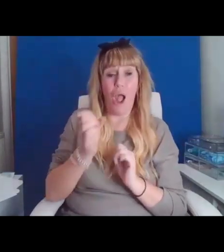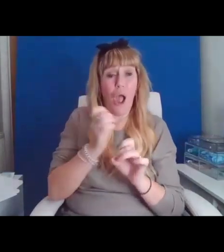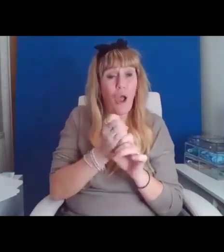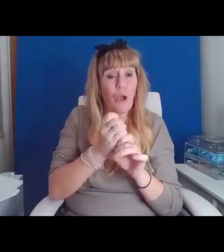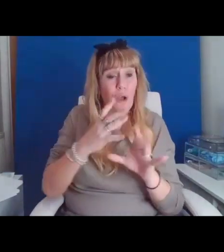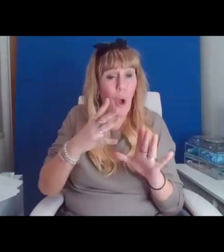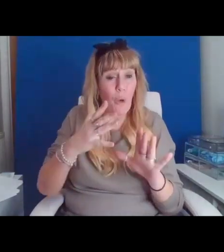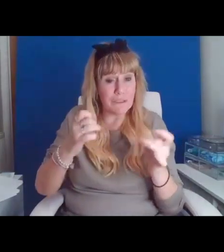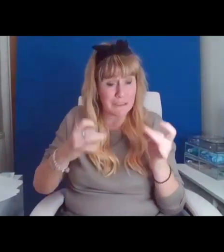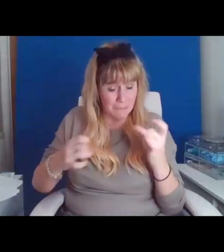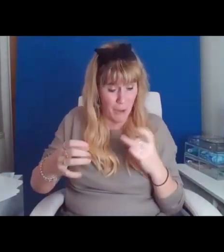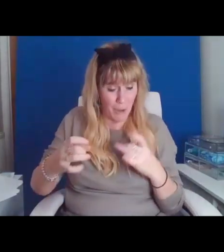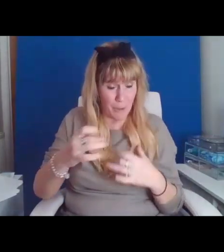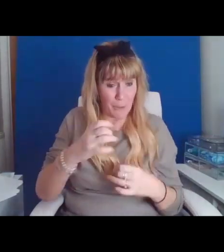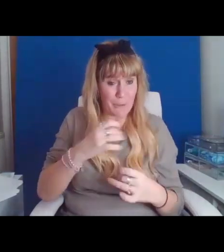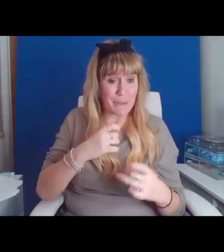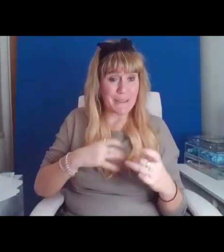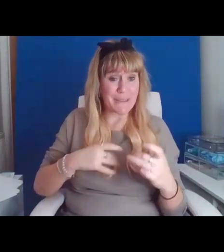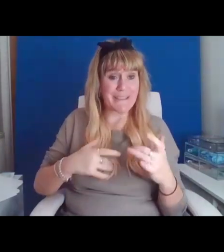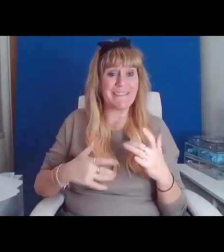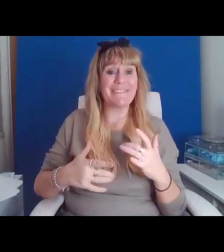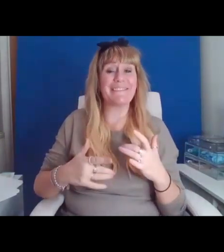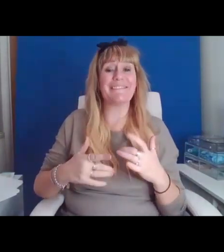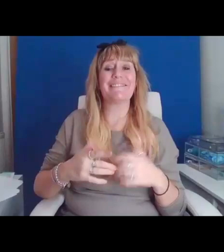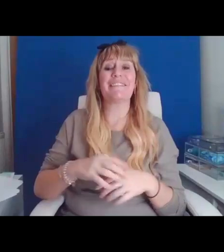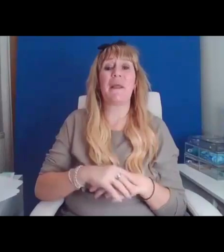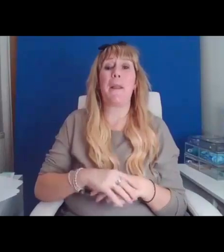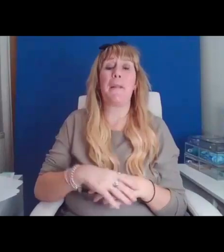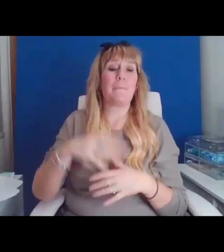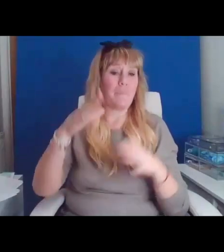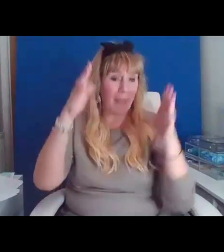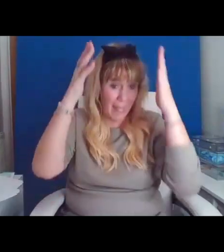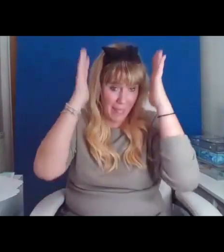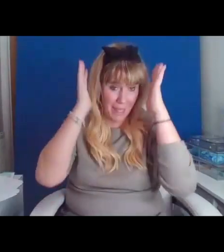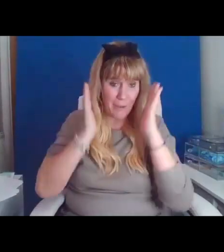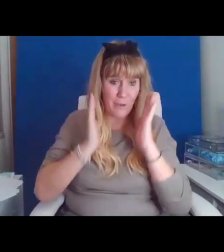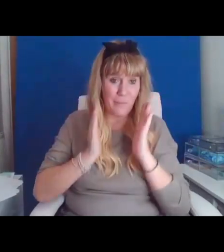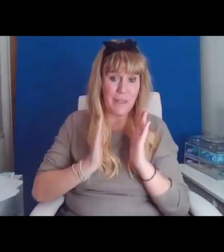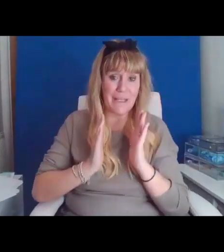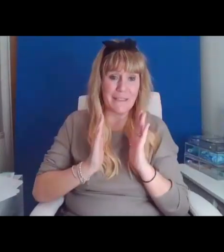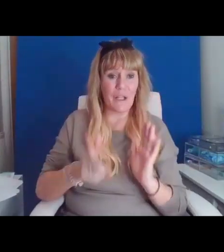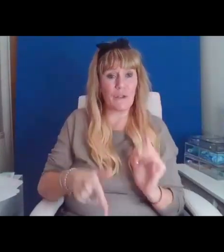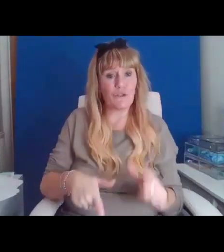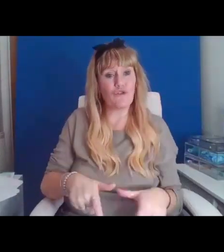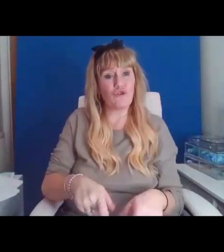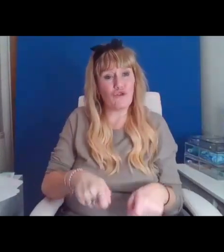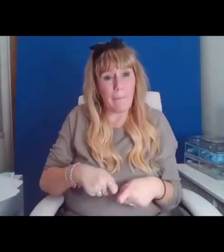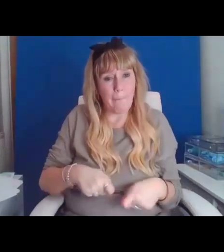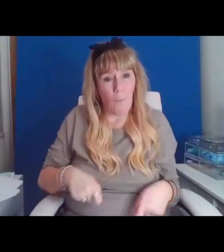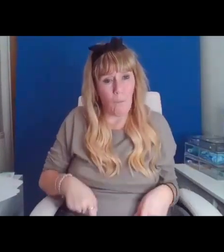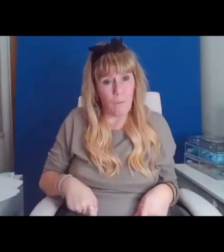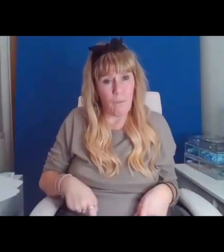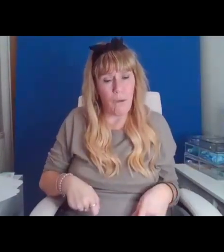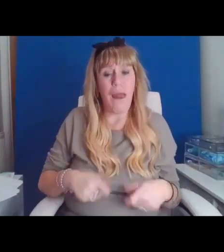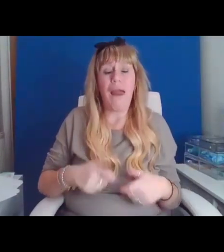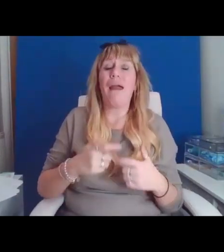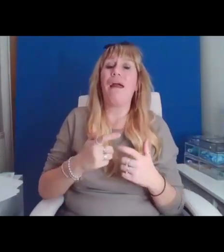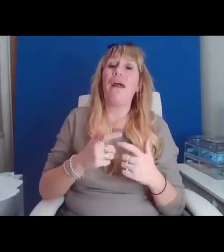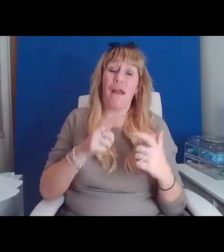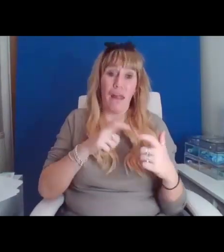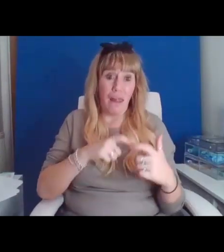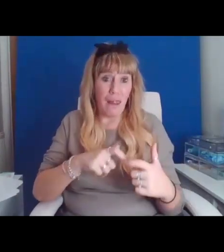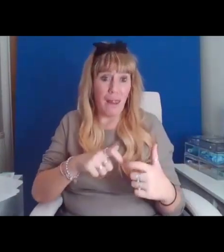pasty, merkin for a hairpiece, strap-on on your sporran. We partied all day